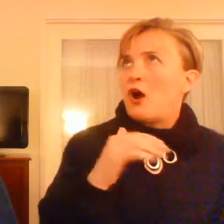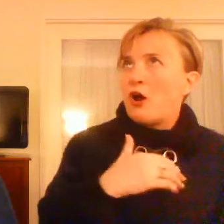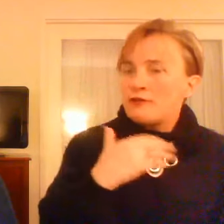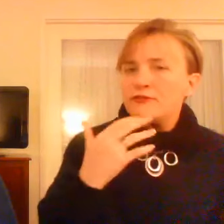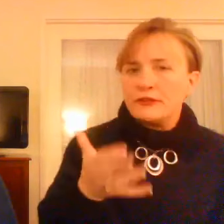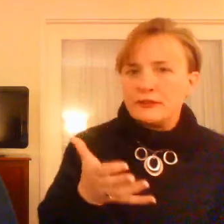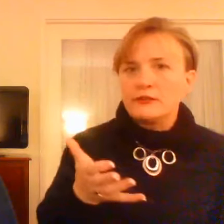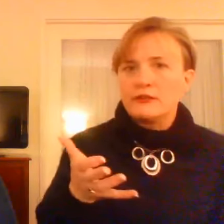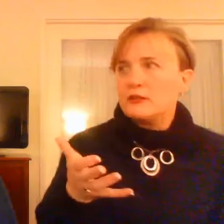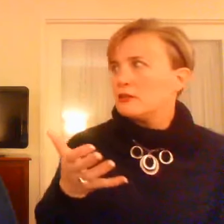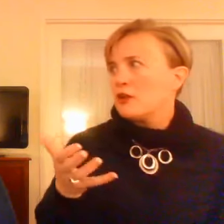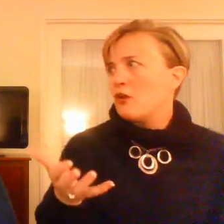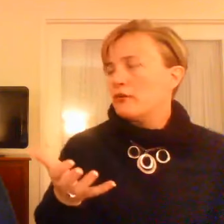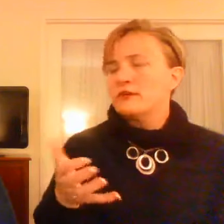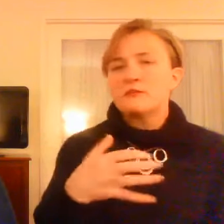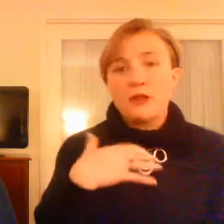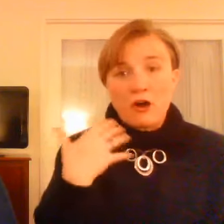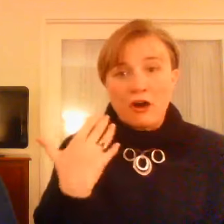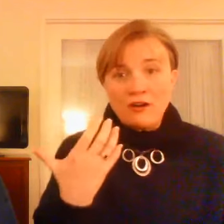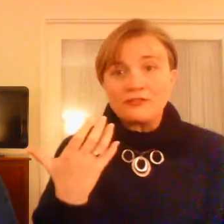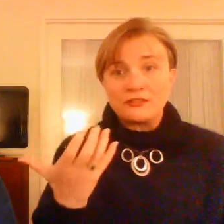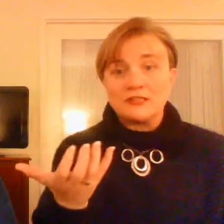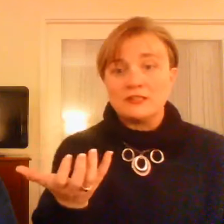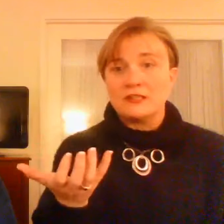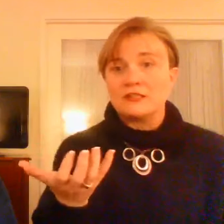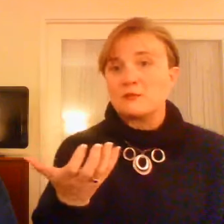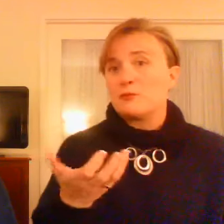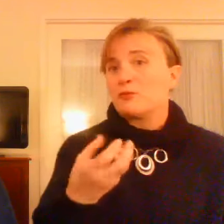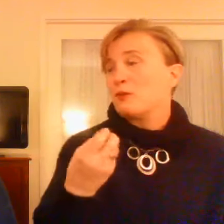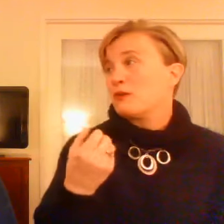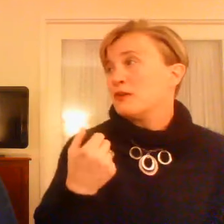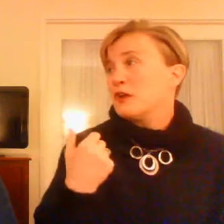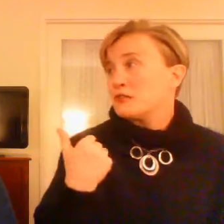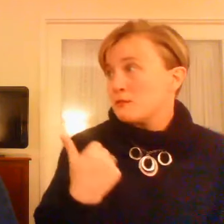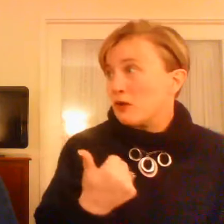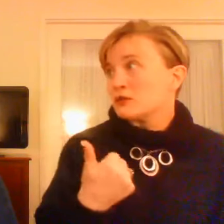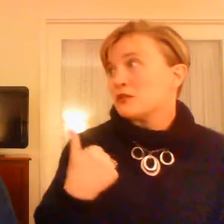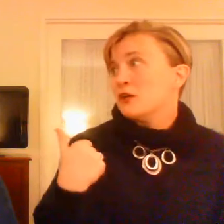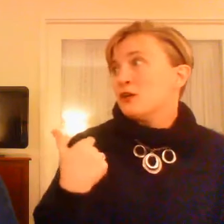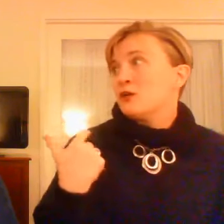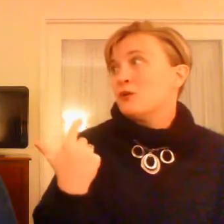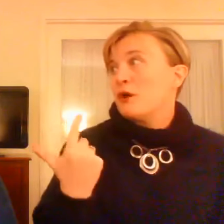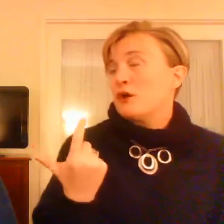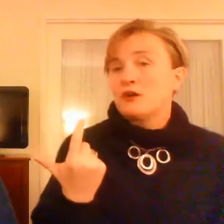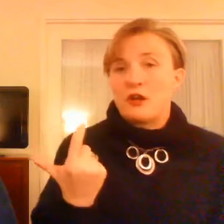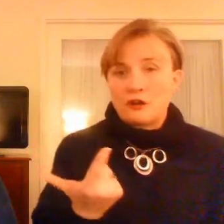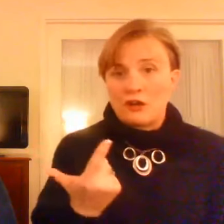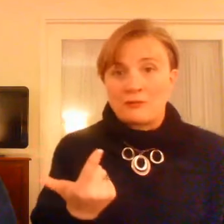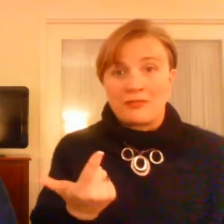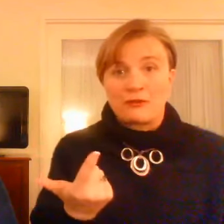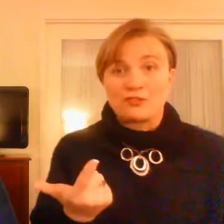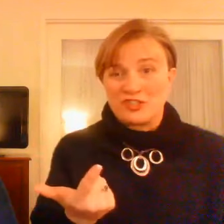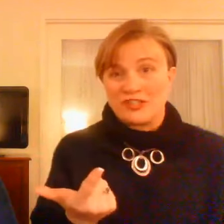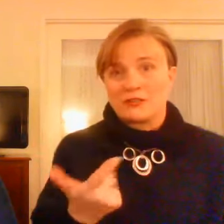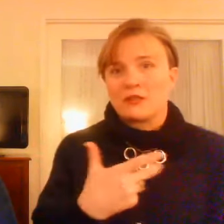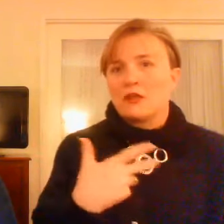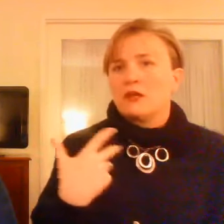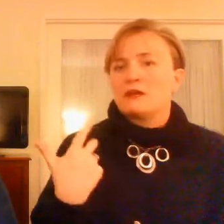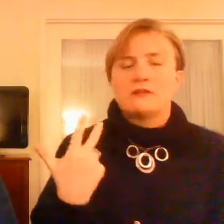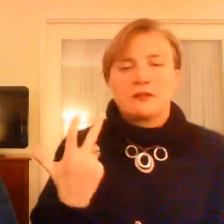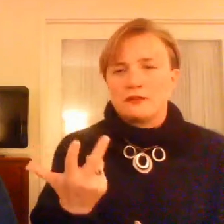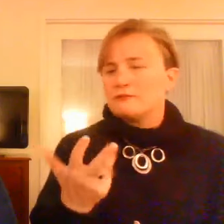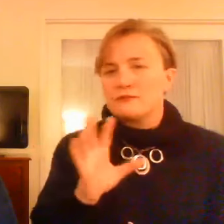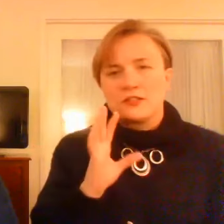often, not always, but often it's people who are smart, who are not caught up in their own shit.